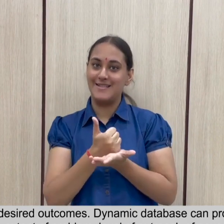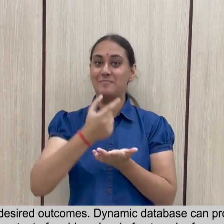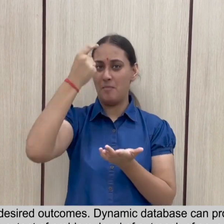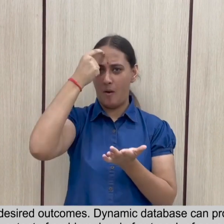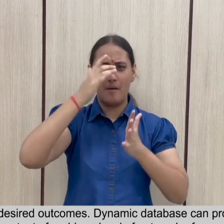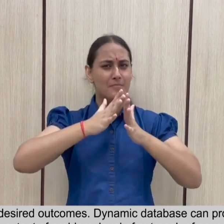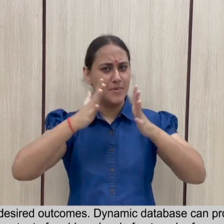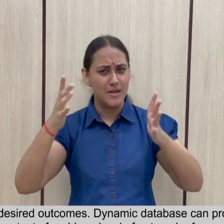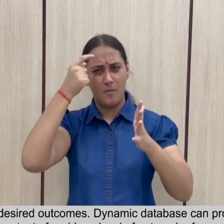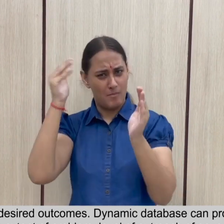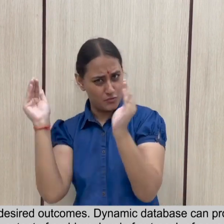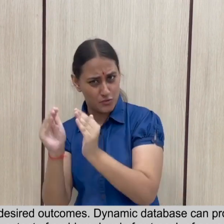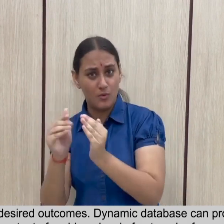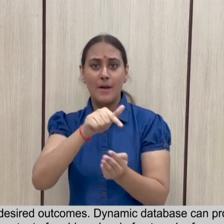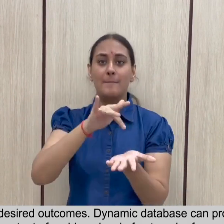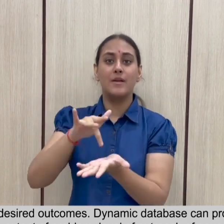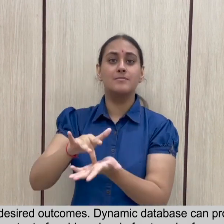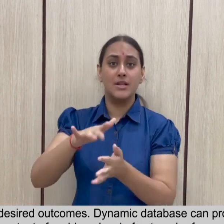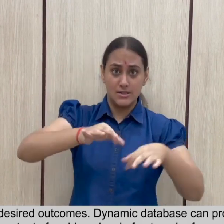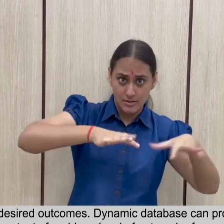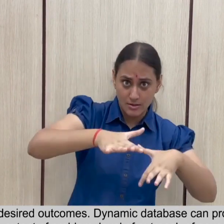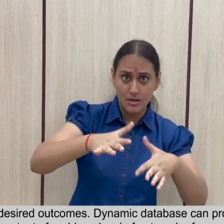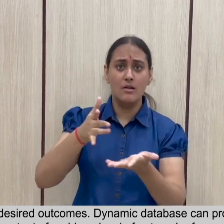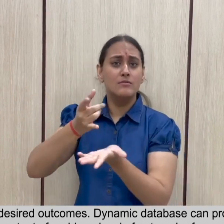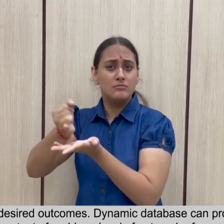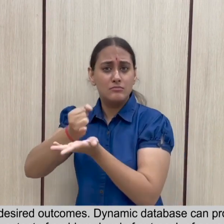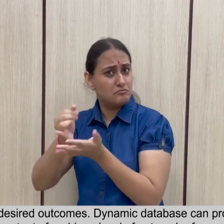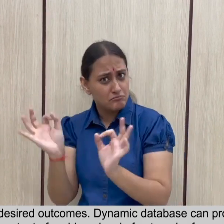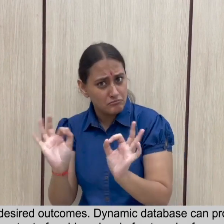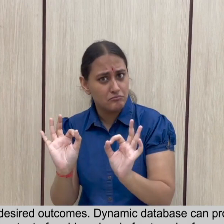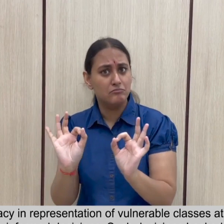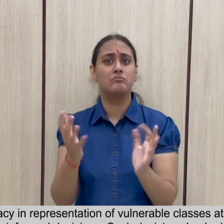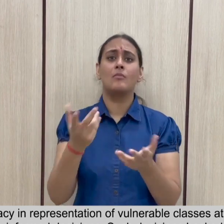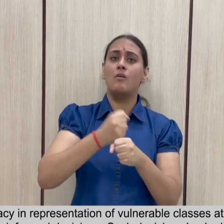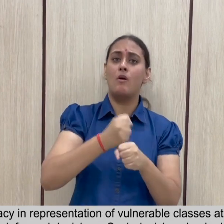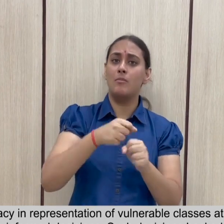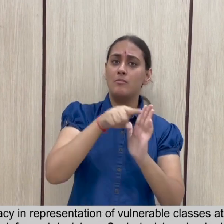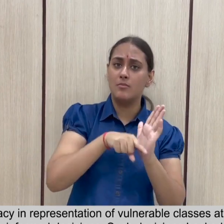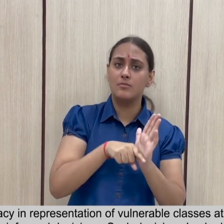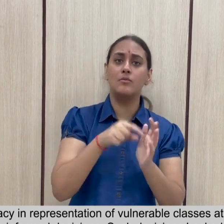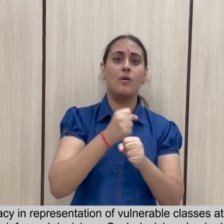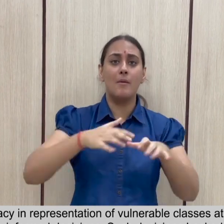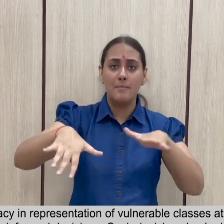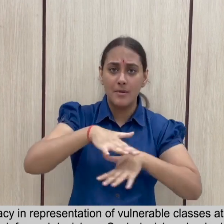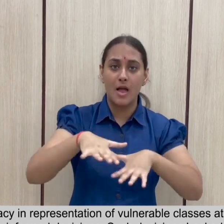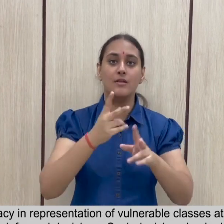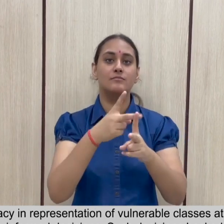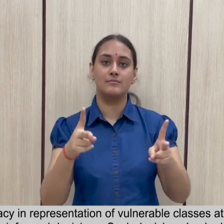level of outreach, of government programs and schemes, inadequacy in representation